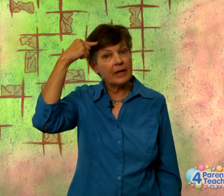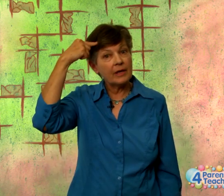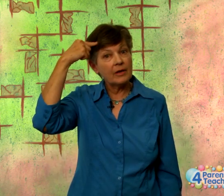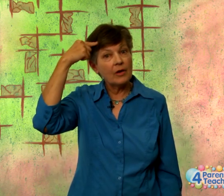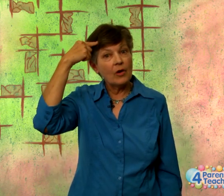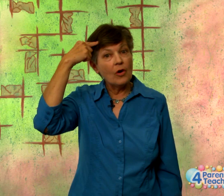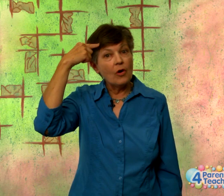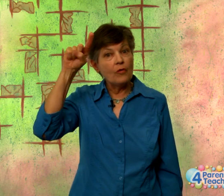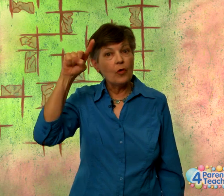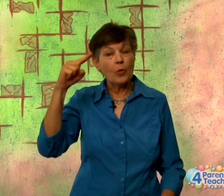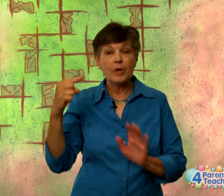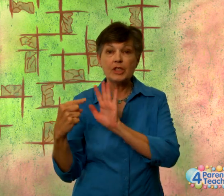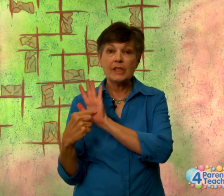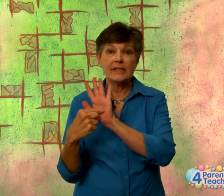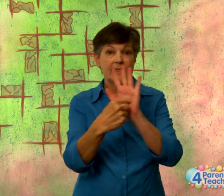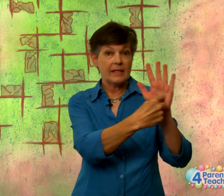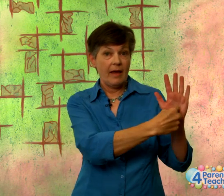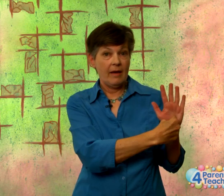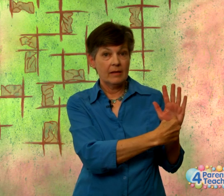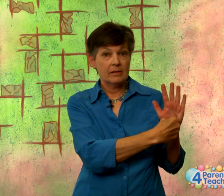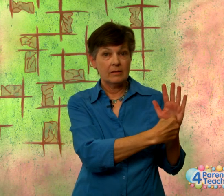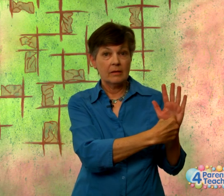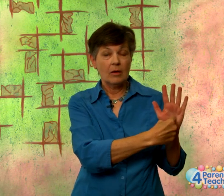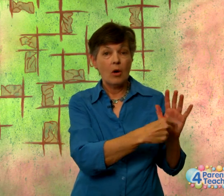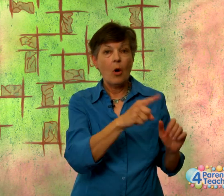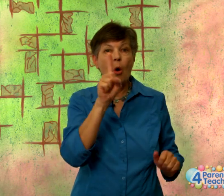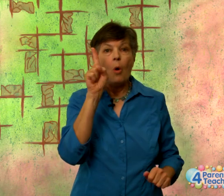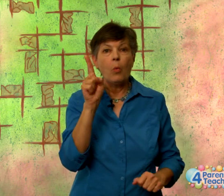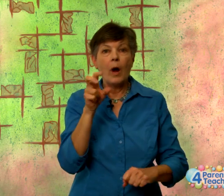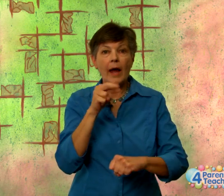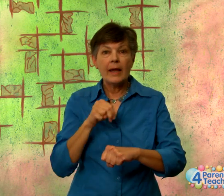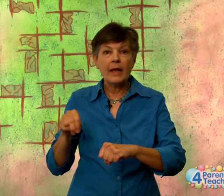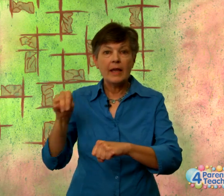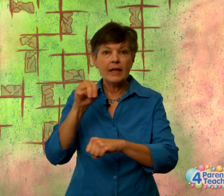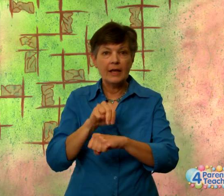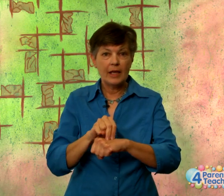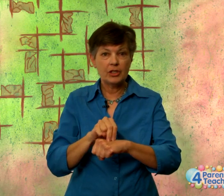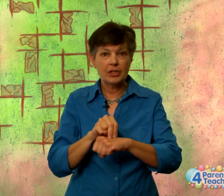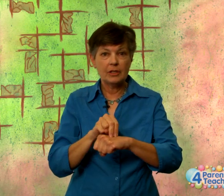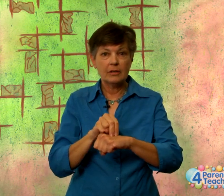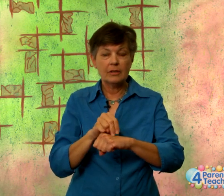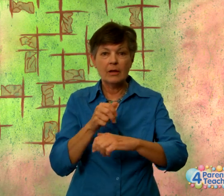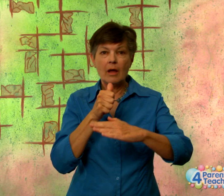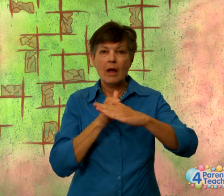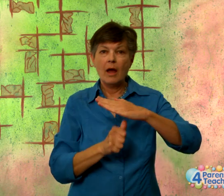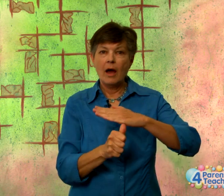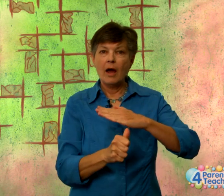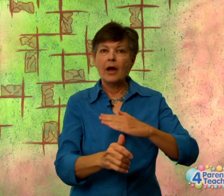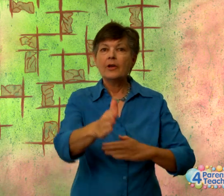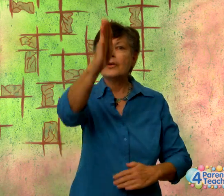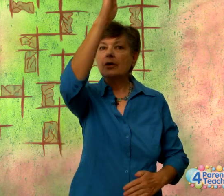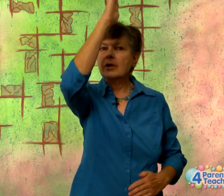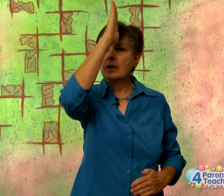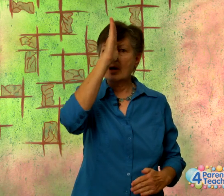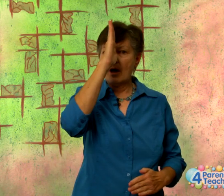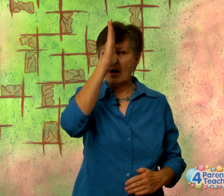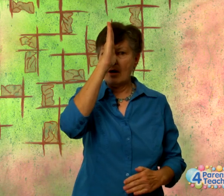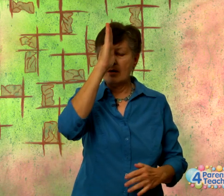for which it stands, one nation, under God,